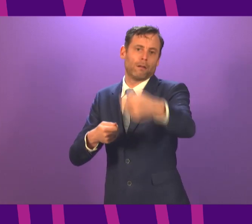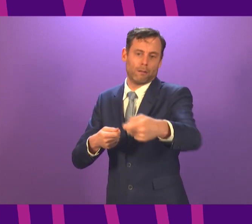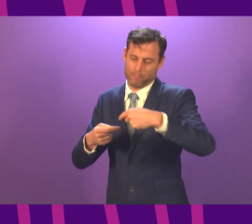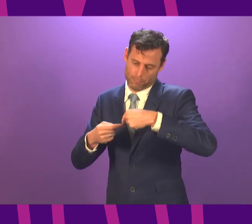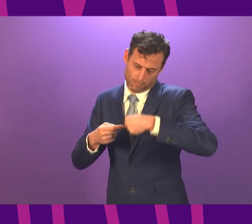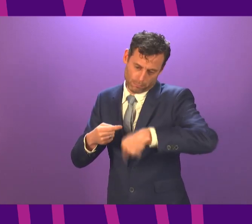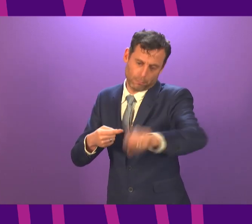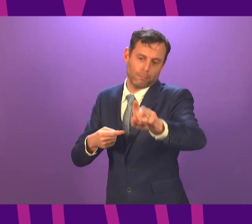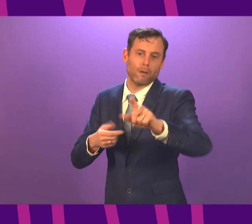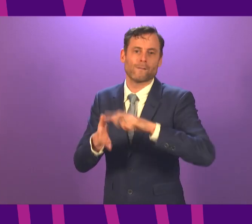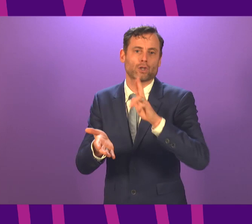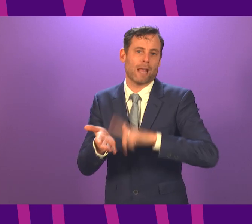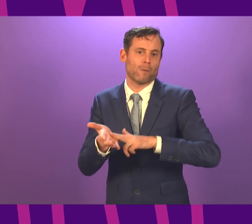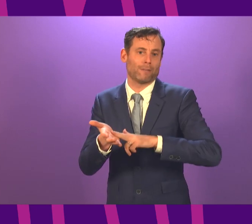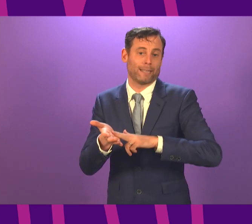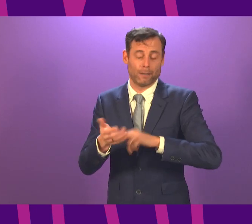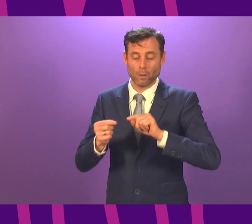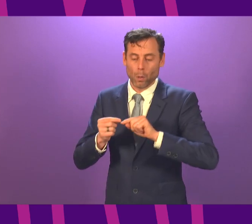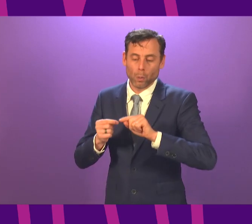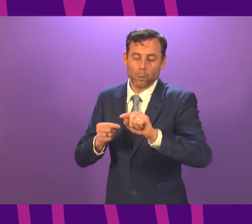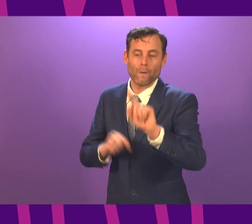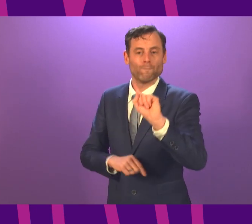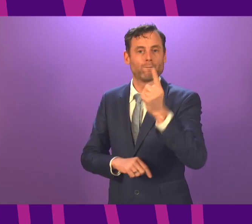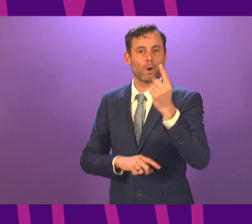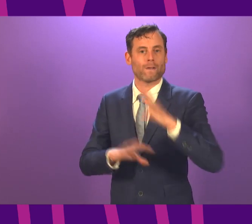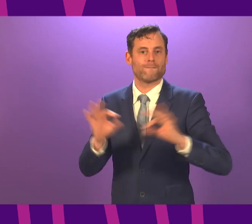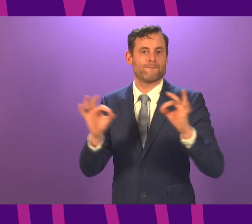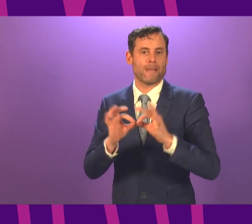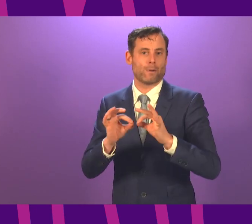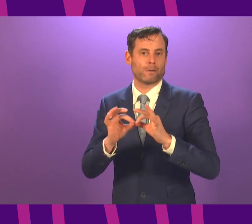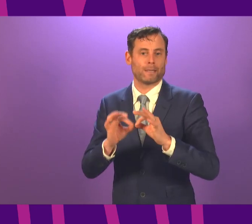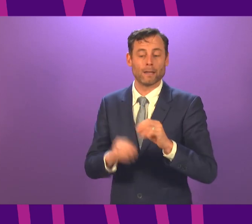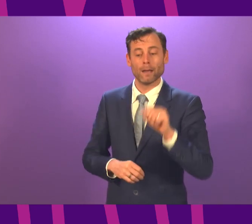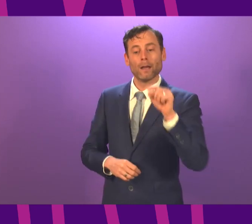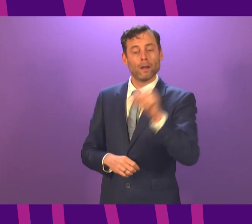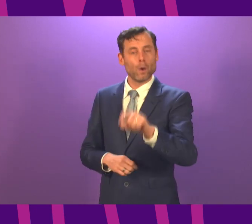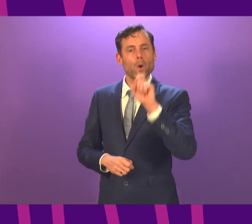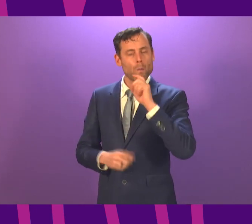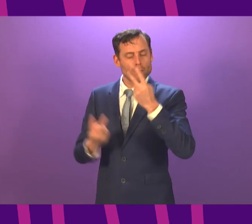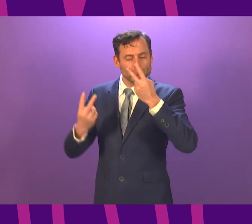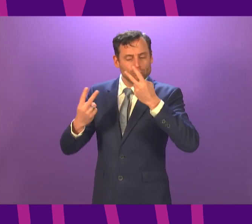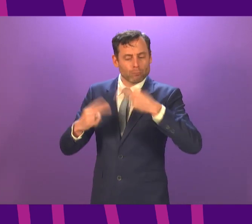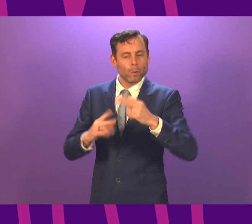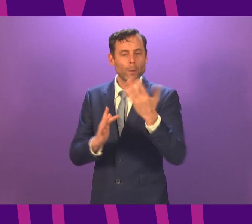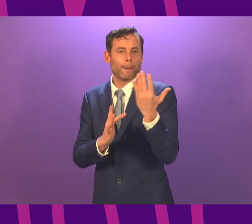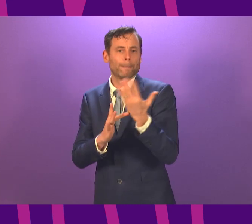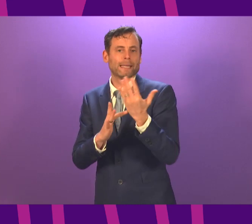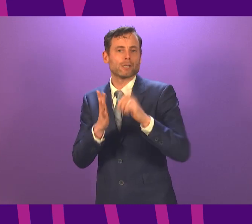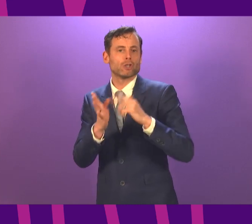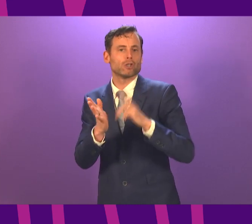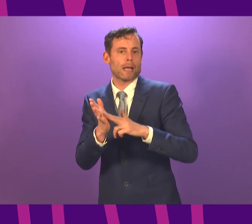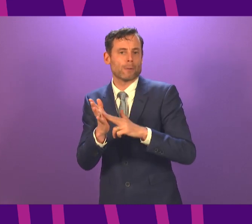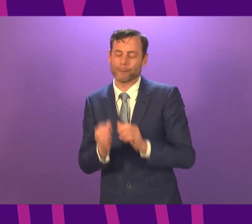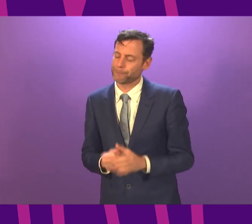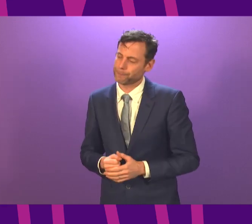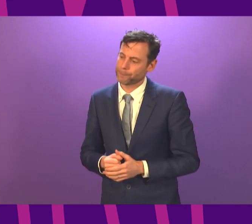to the majority of pupils until the 1st of February. We will review this again in mid January. The change will apply to all